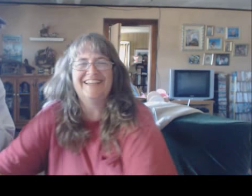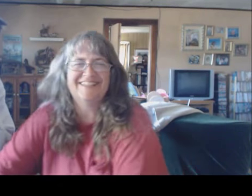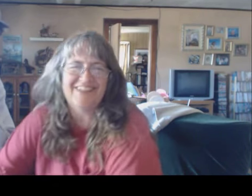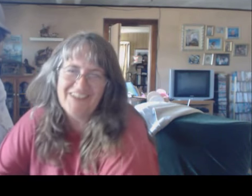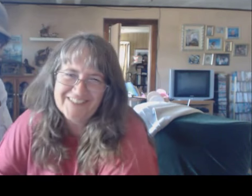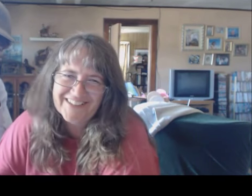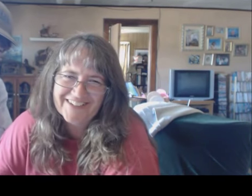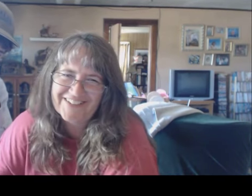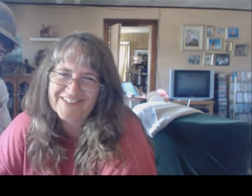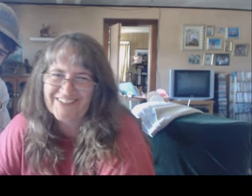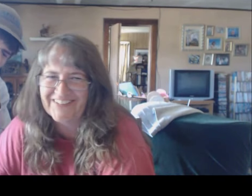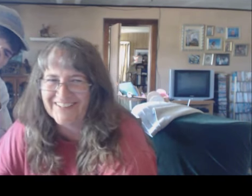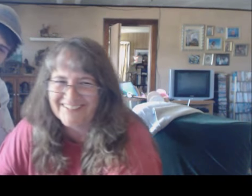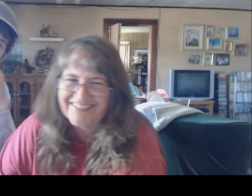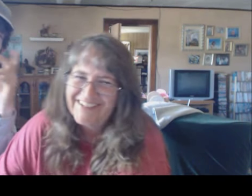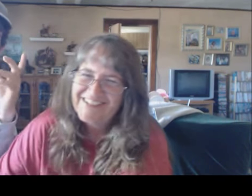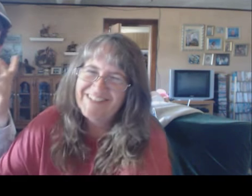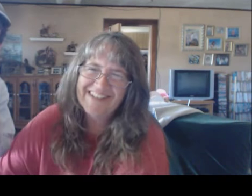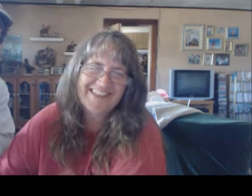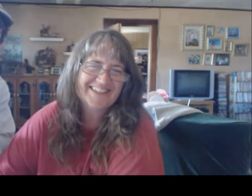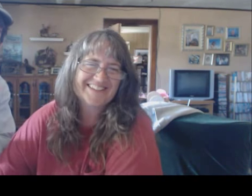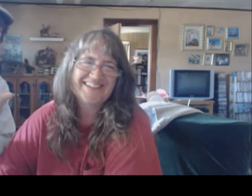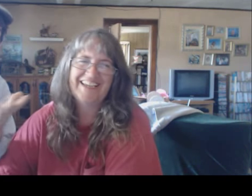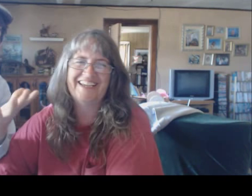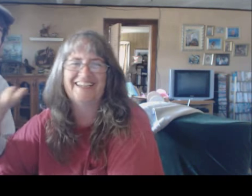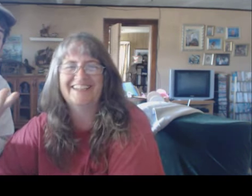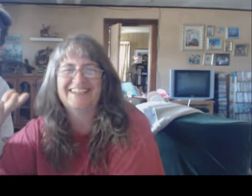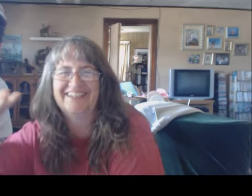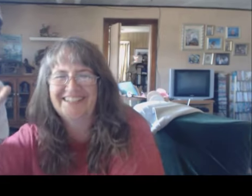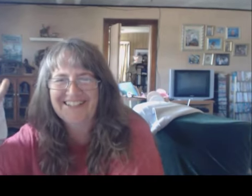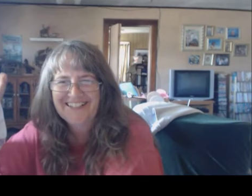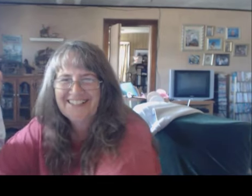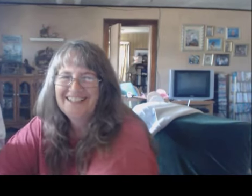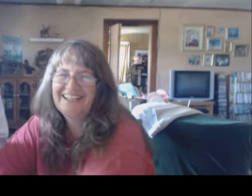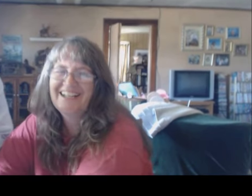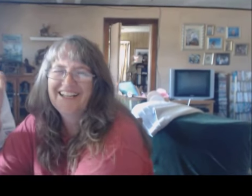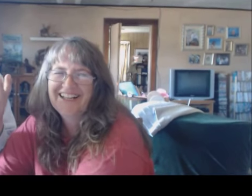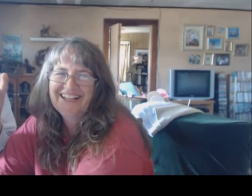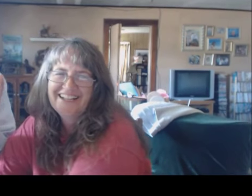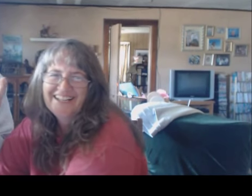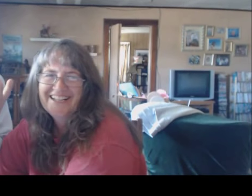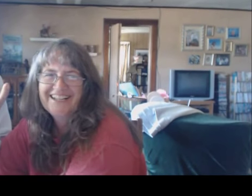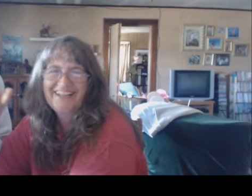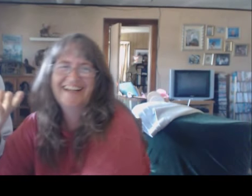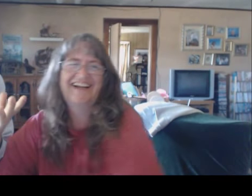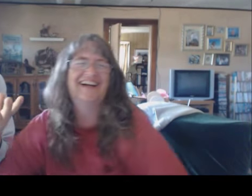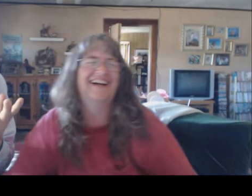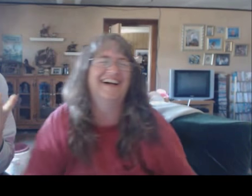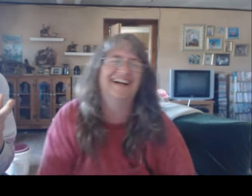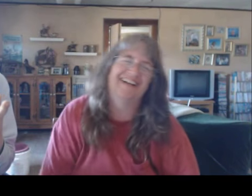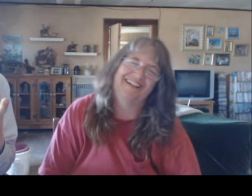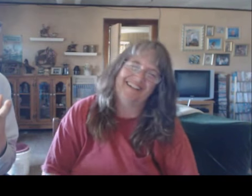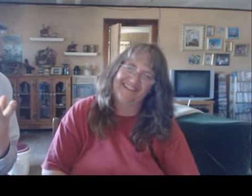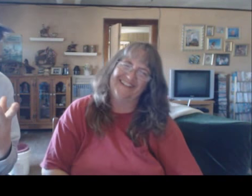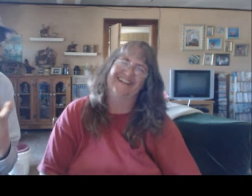He's holding the drawer with his knee. I cannot hold the drawer with all my hands up here.